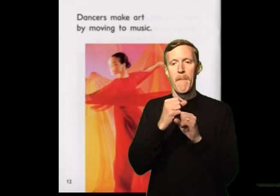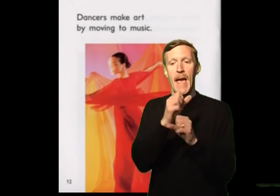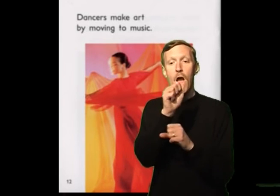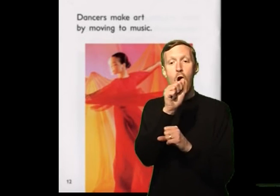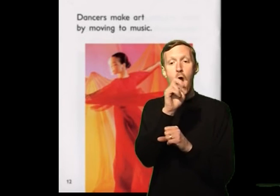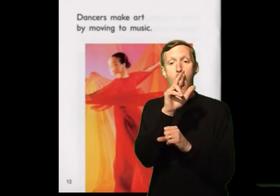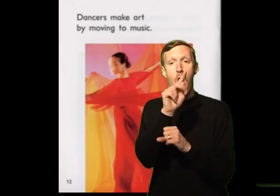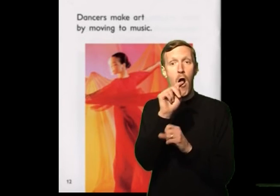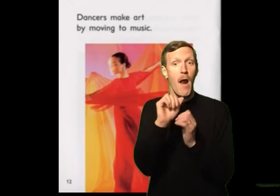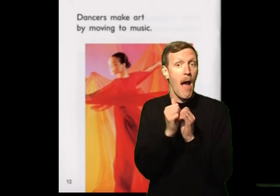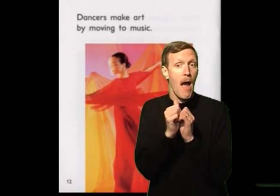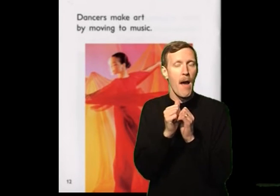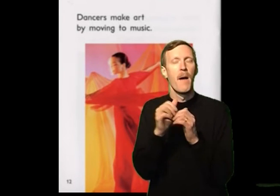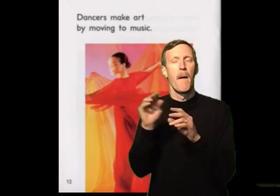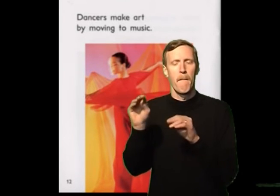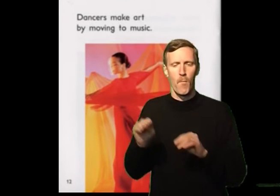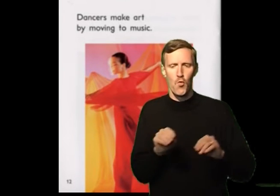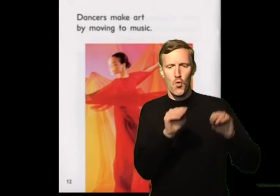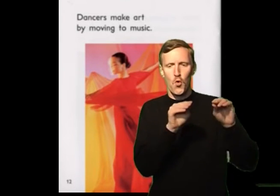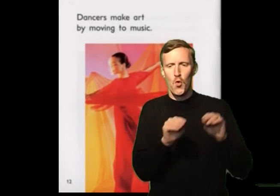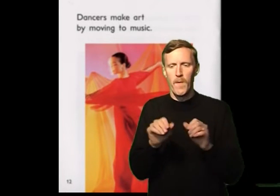Dancers make art by moving to music.